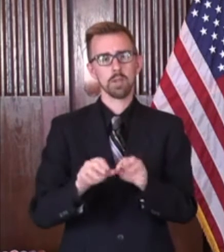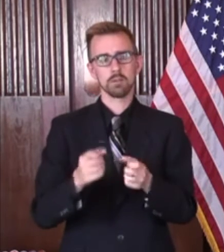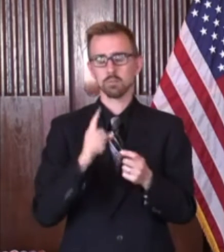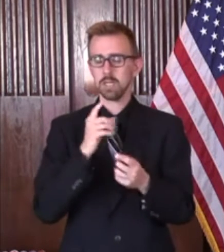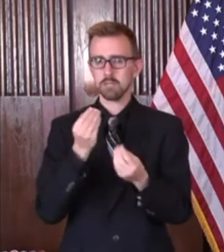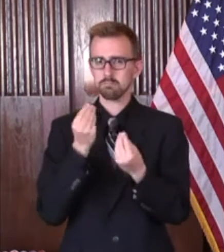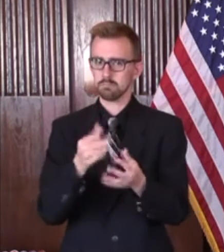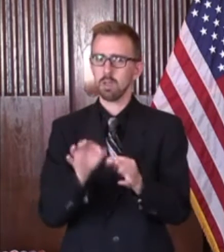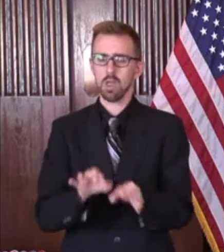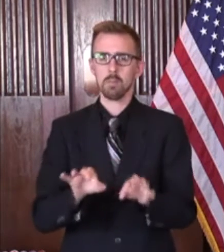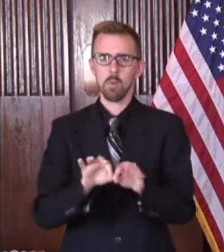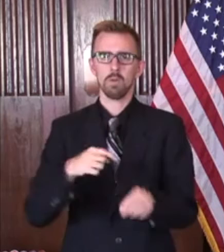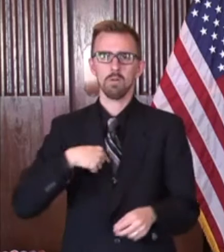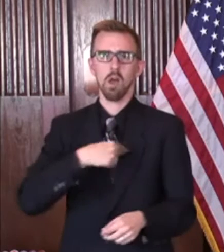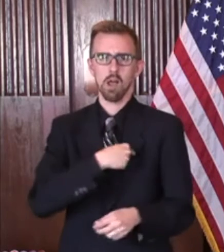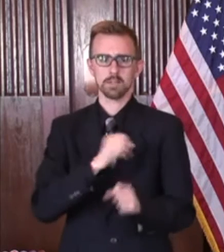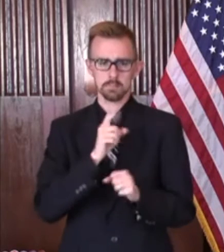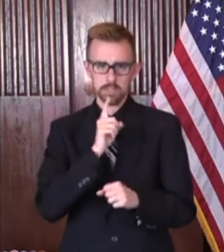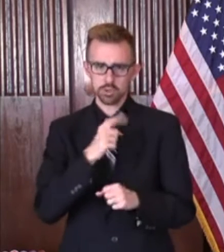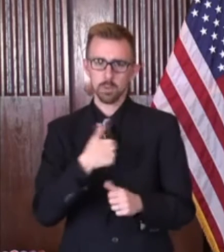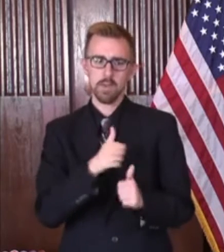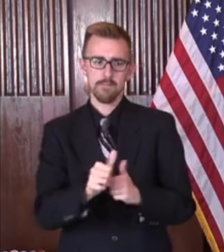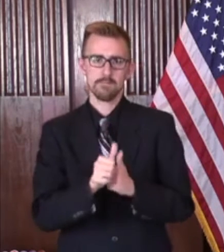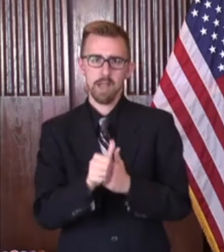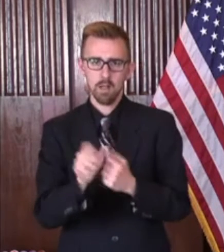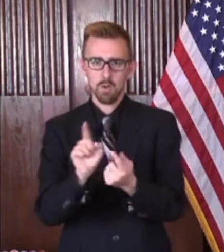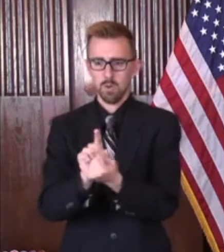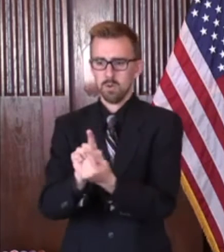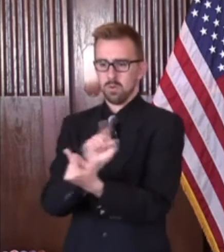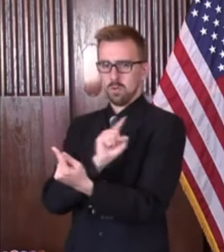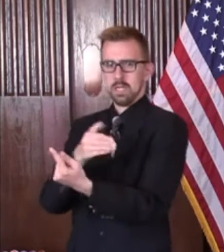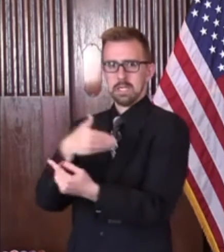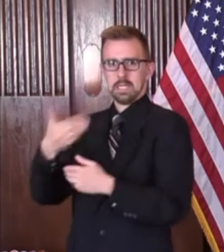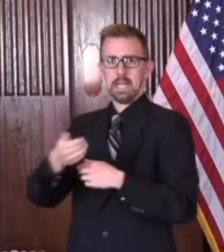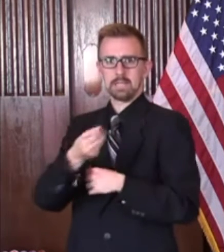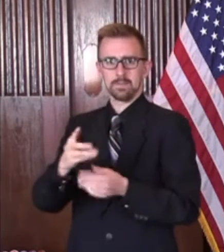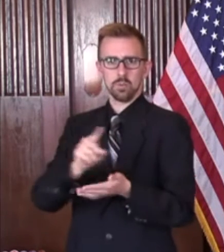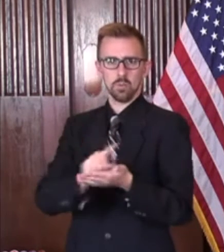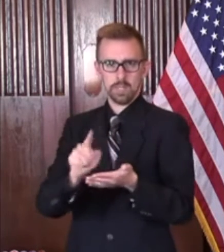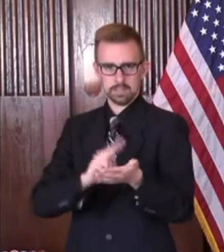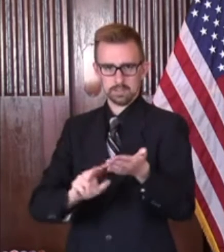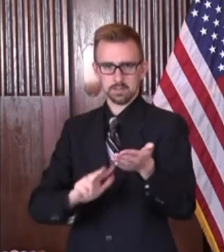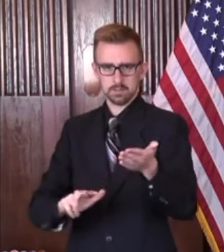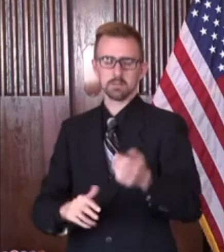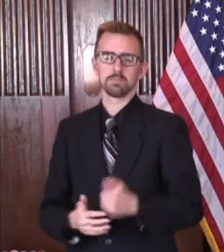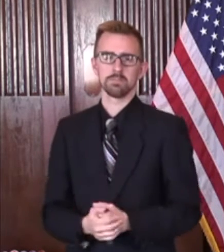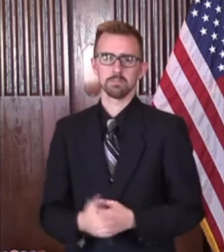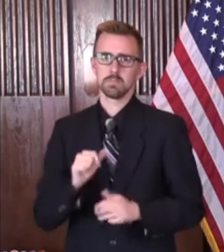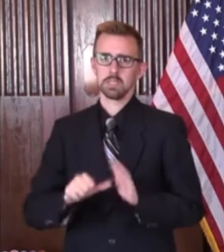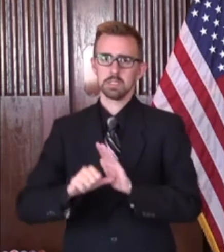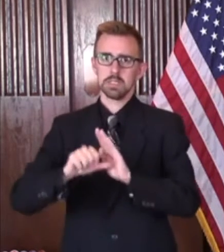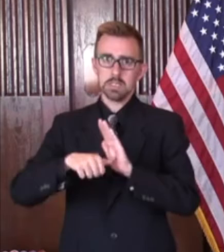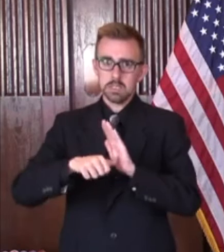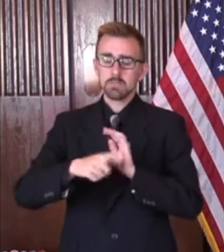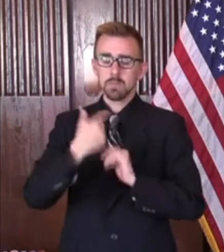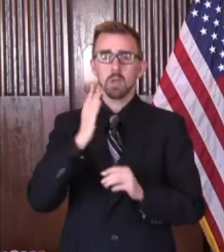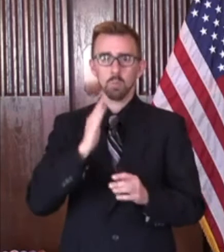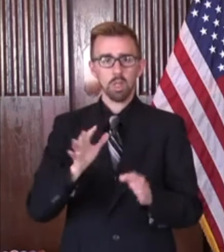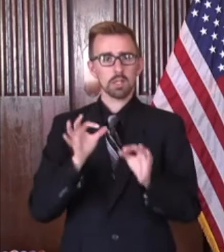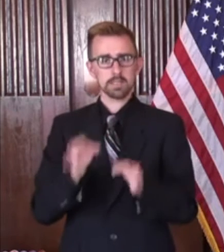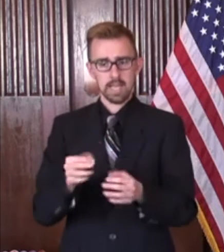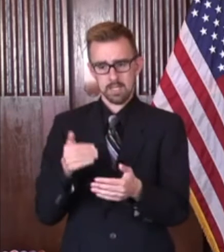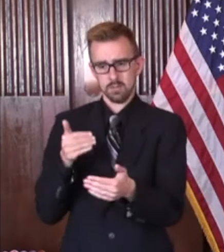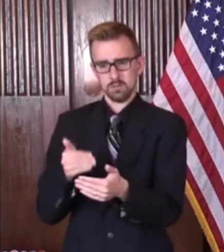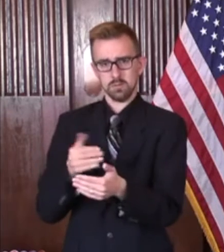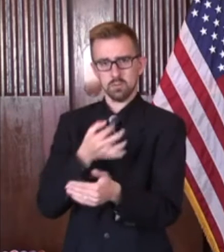critically important, for us to make sure and abide by this order for the next couple of weeks. I can't stress that enough to you because decisions will be made in